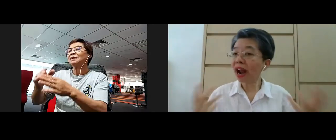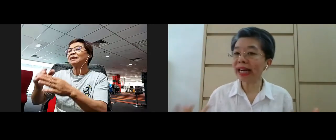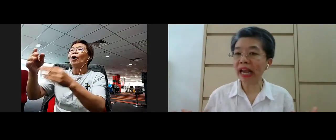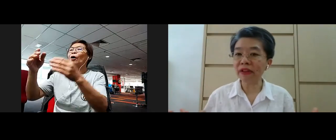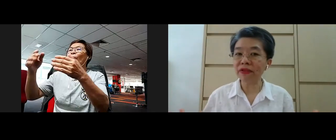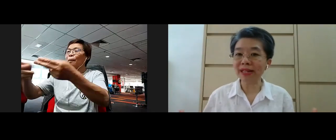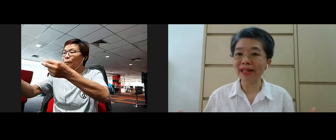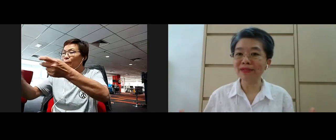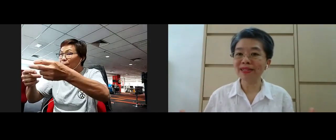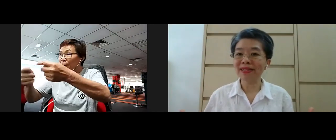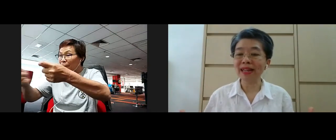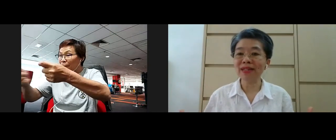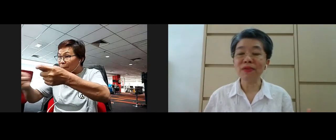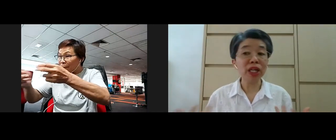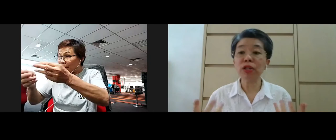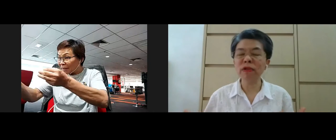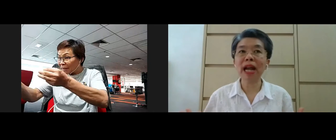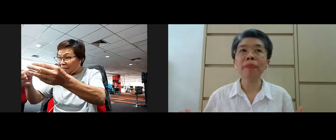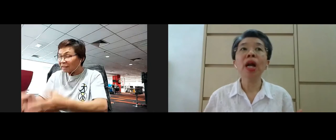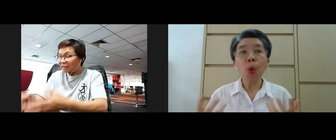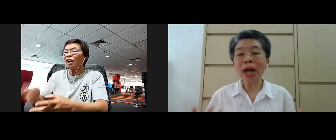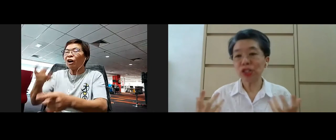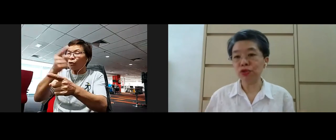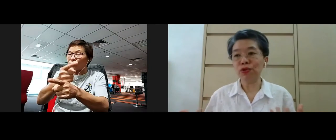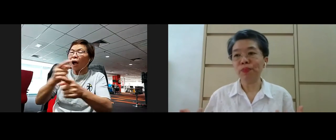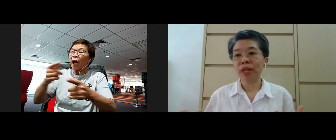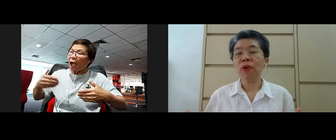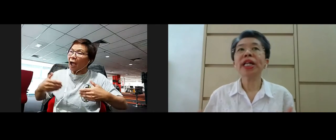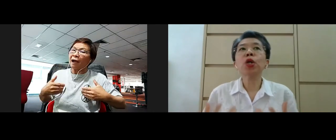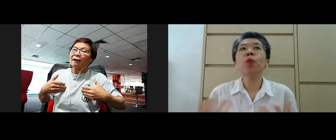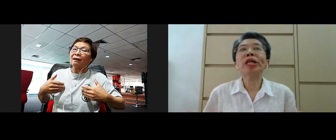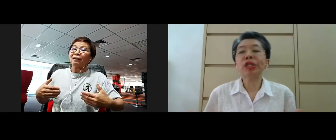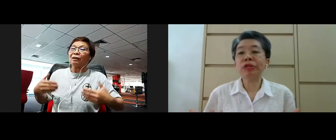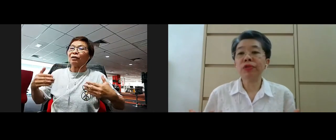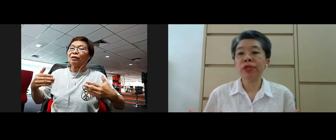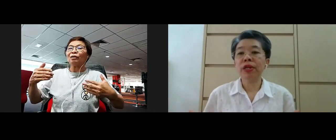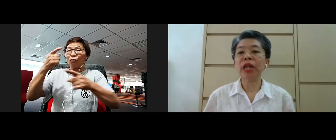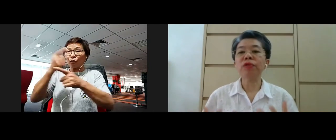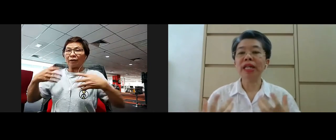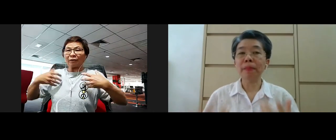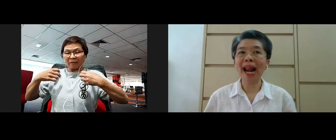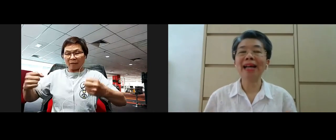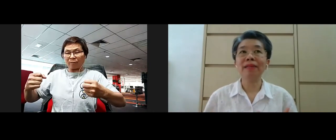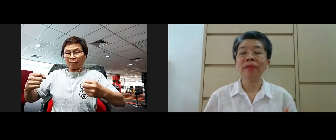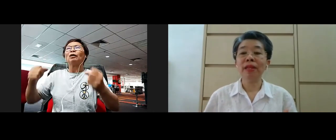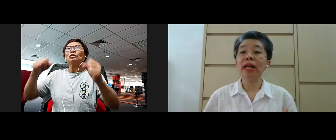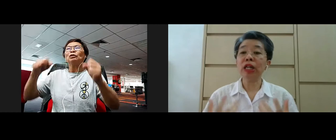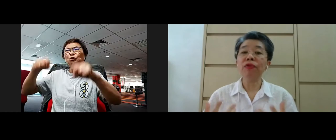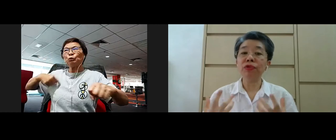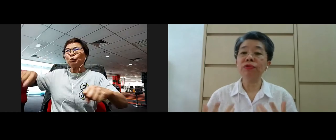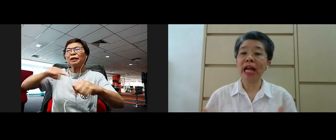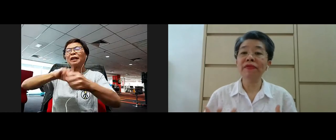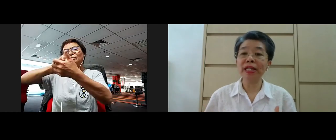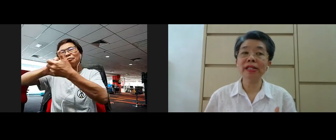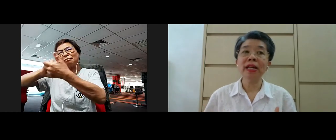so right livelihood itself yeah we need to look at what to do what are the coping skills that you can apply yeah